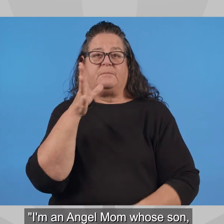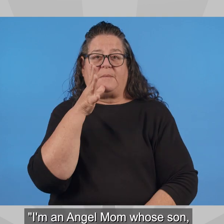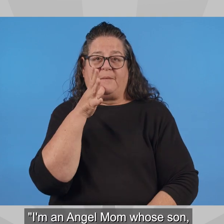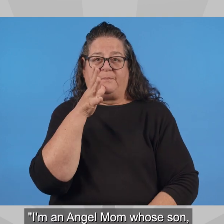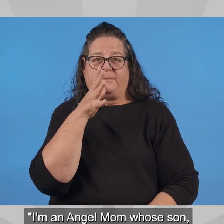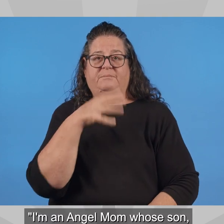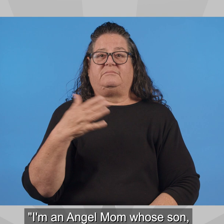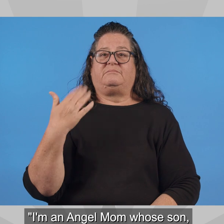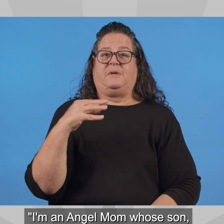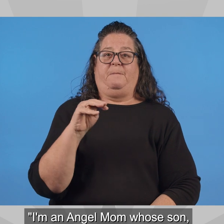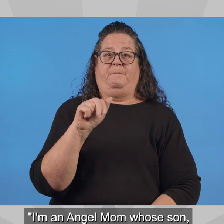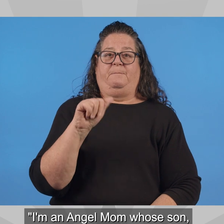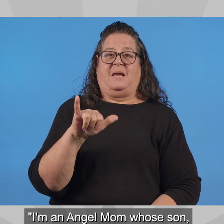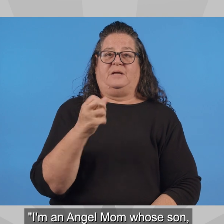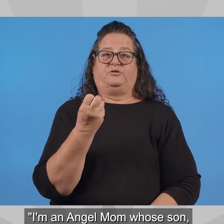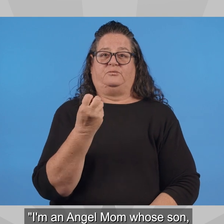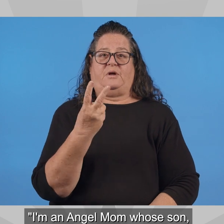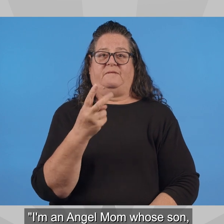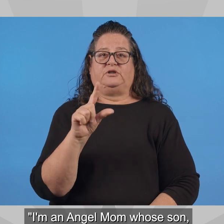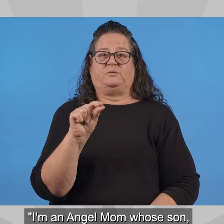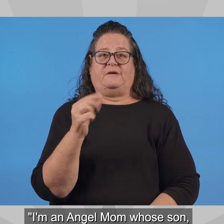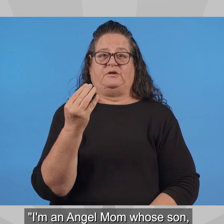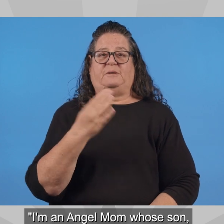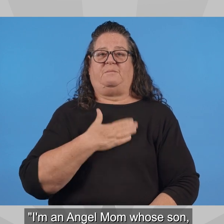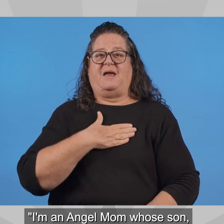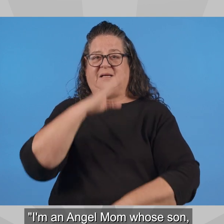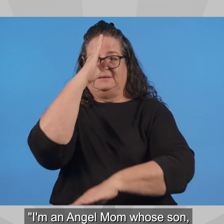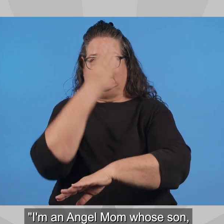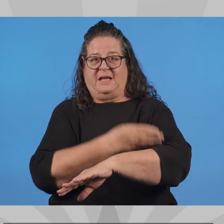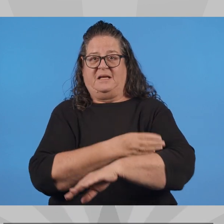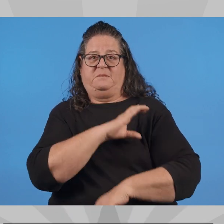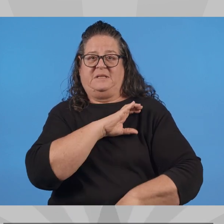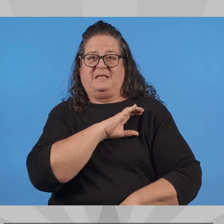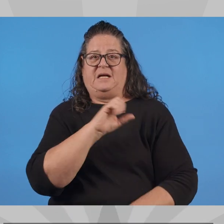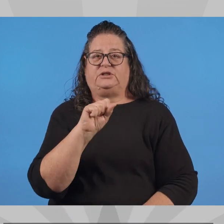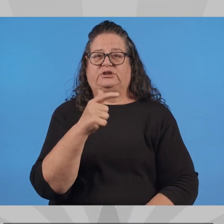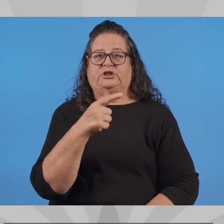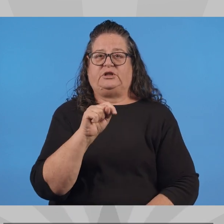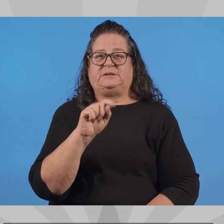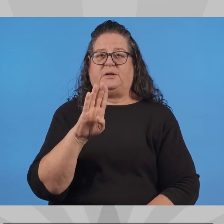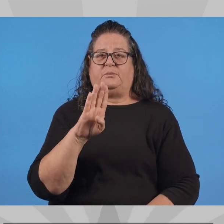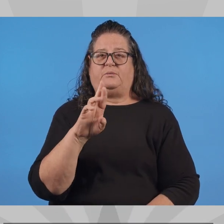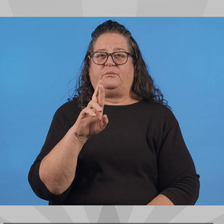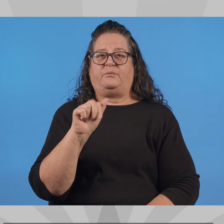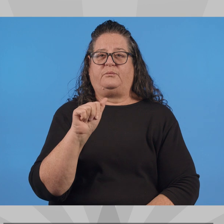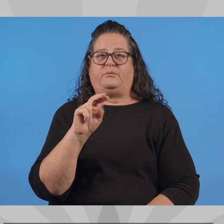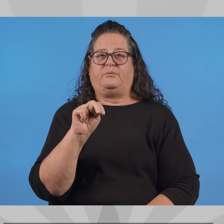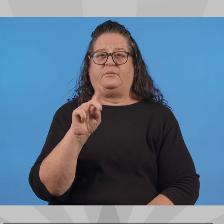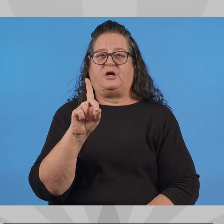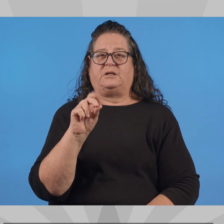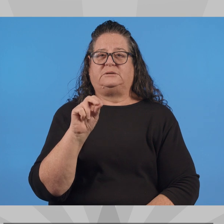I'm an angel mom whose son, Sergeant Brandon Mendoza, was tragically killed on May 12,